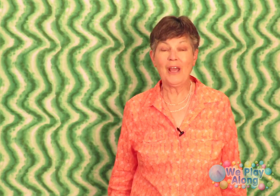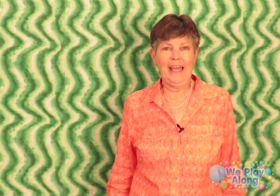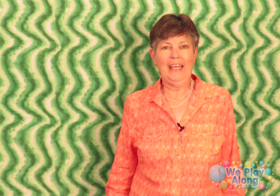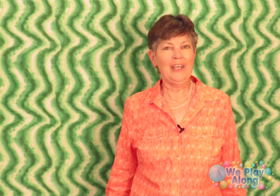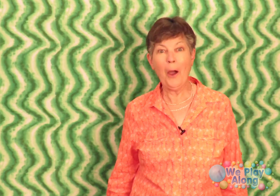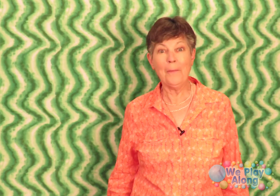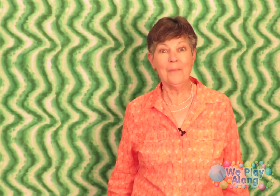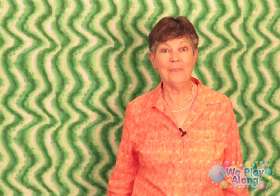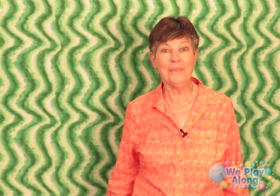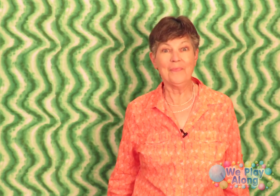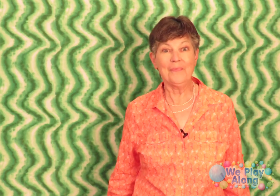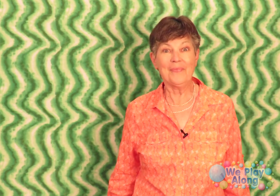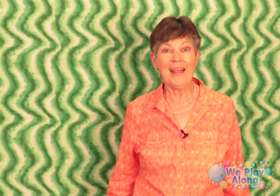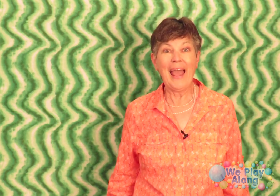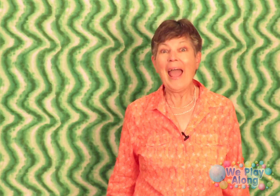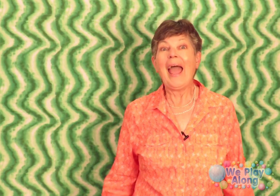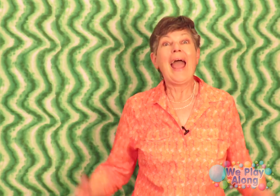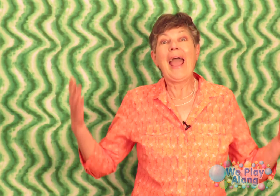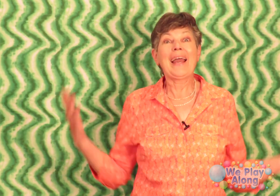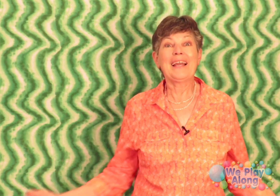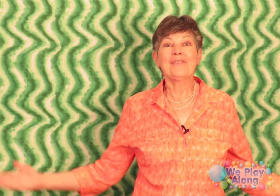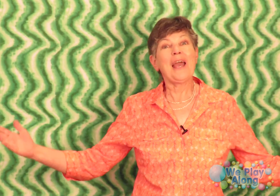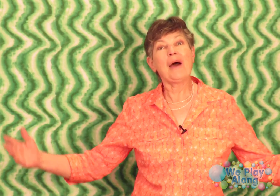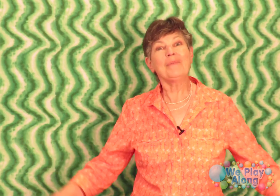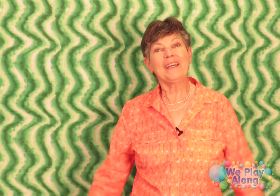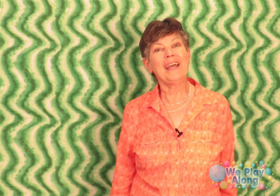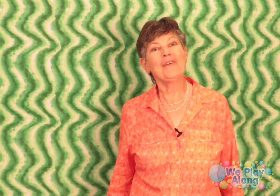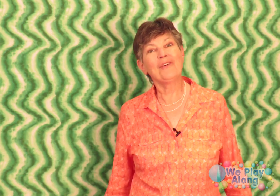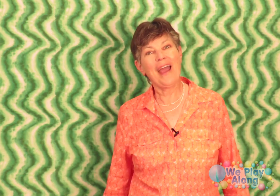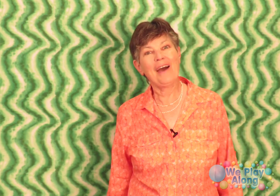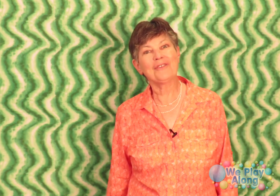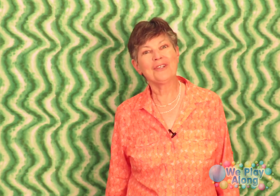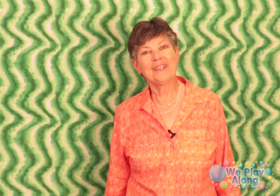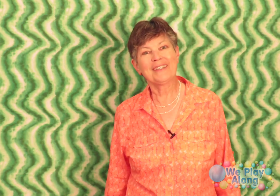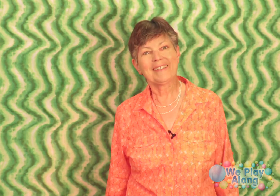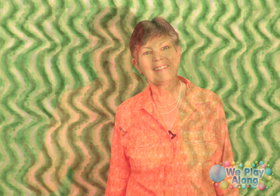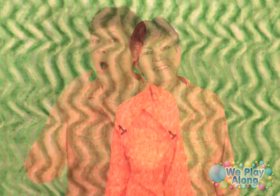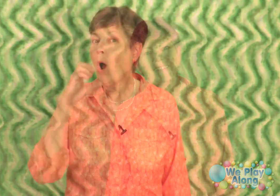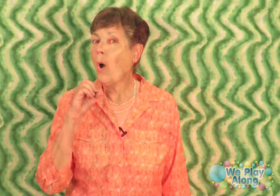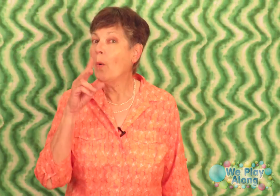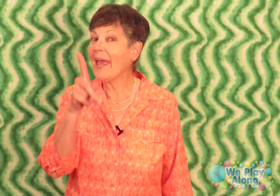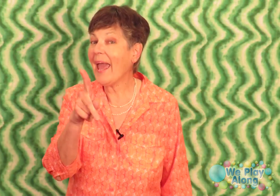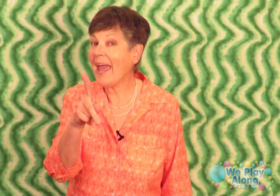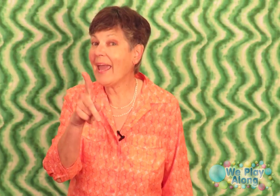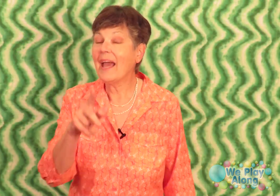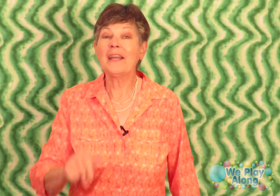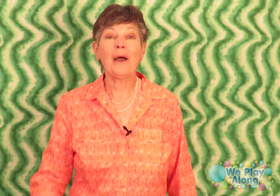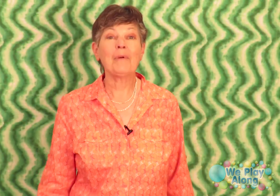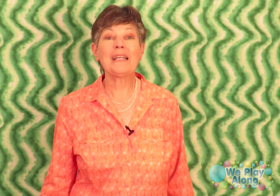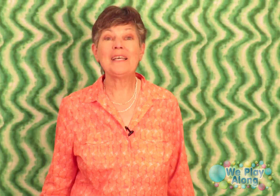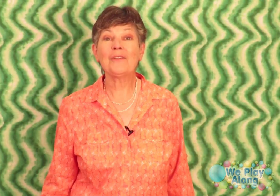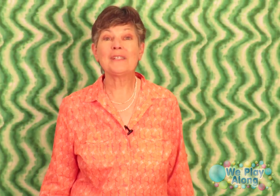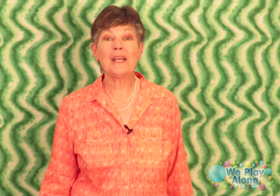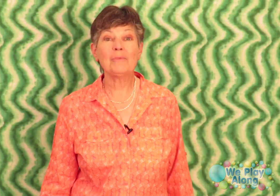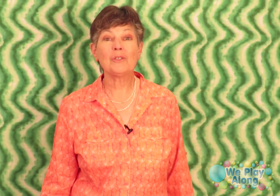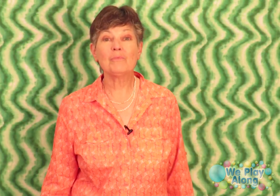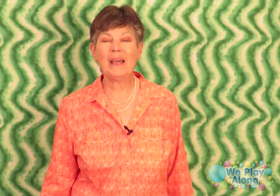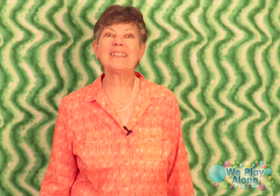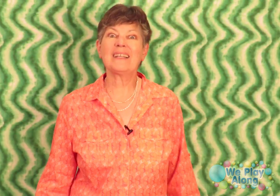yum and I lived happily ever after okay now I'm going to tell the same basically